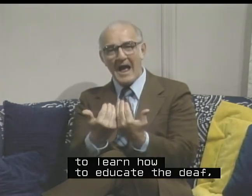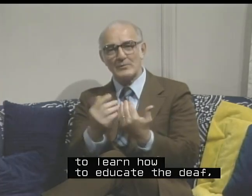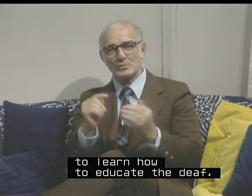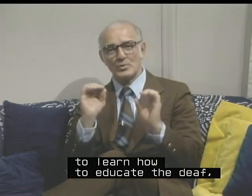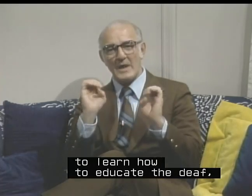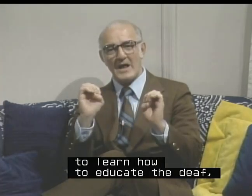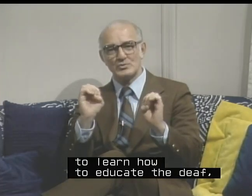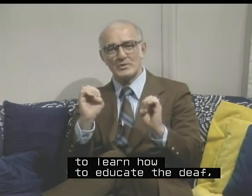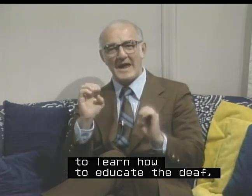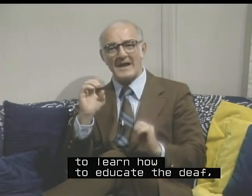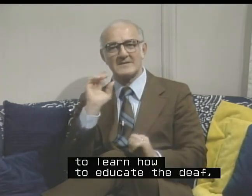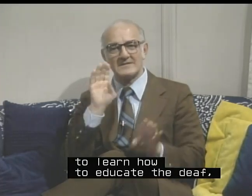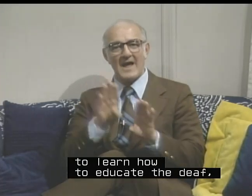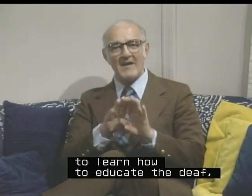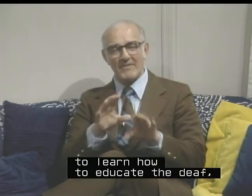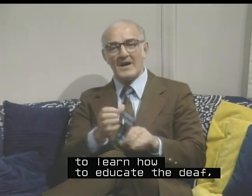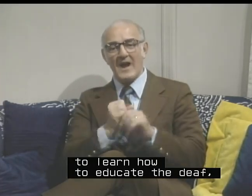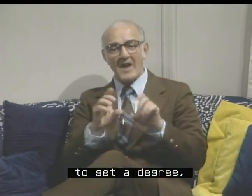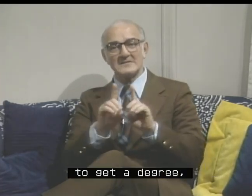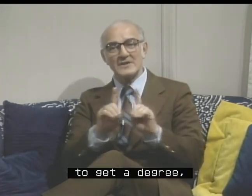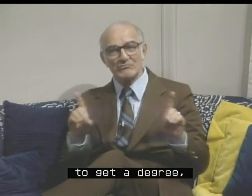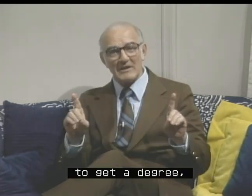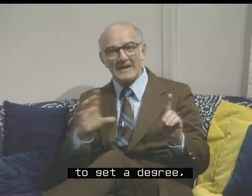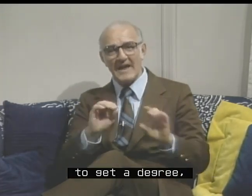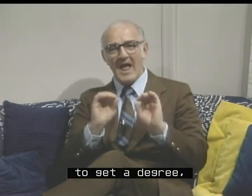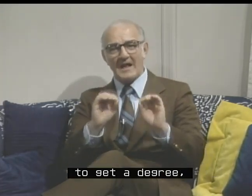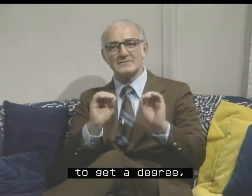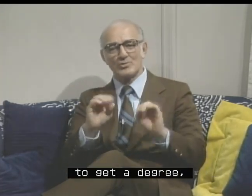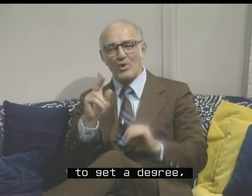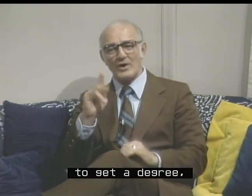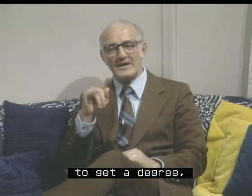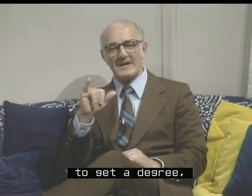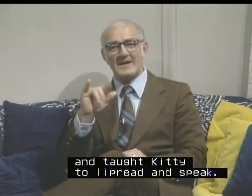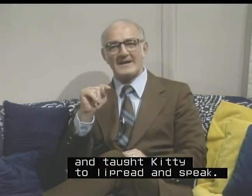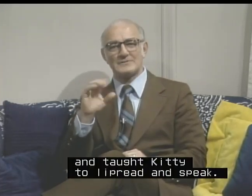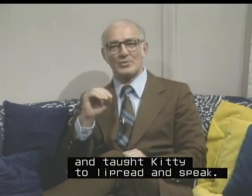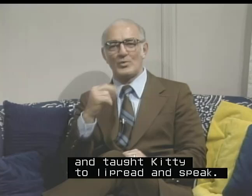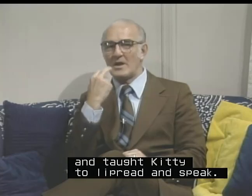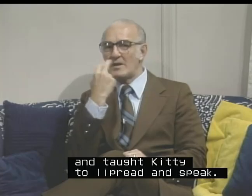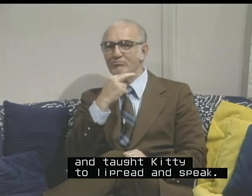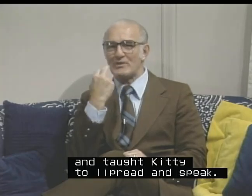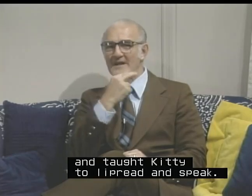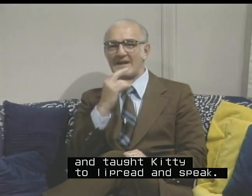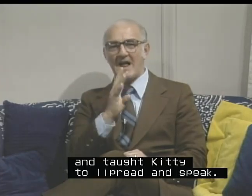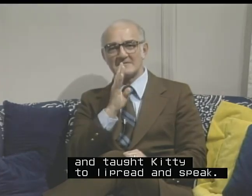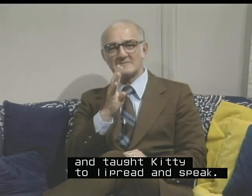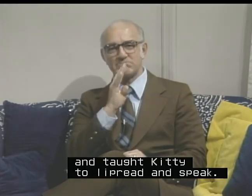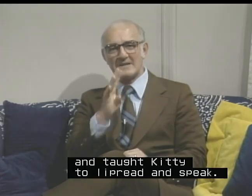to educate the deaf, got a degree, and taught Kitty to lip-read and speak.